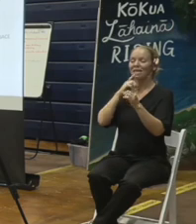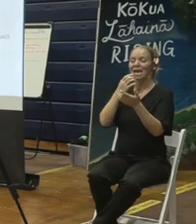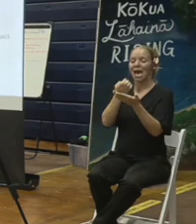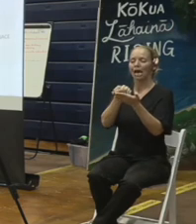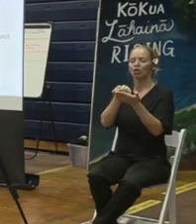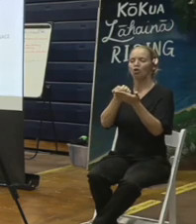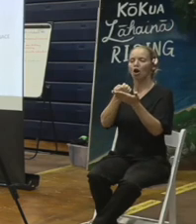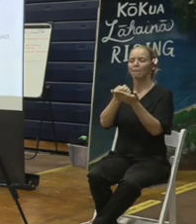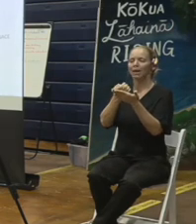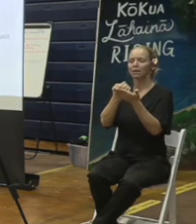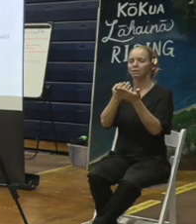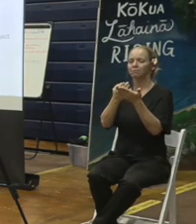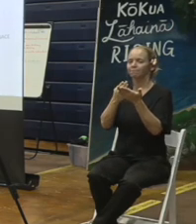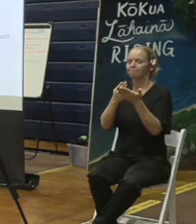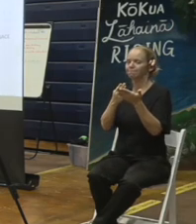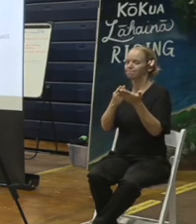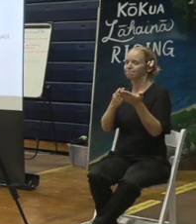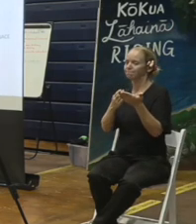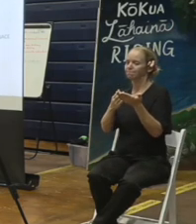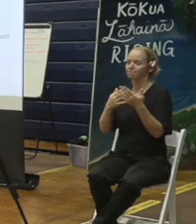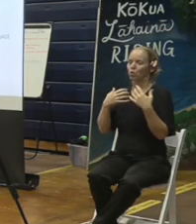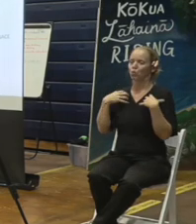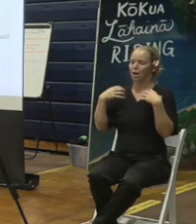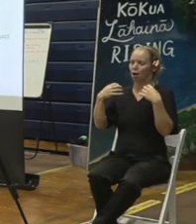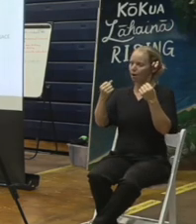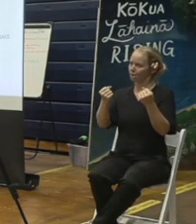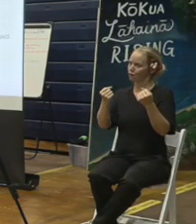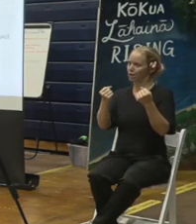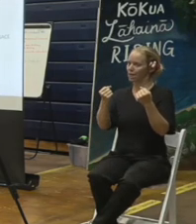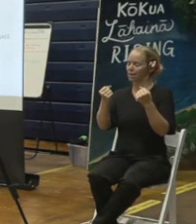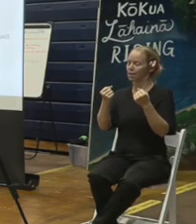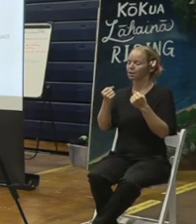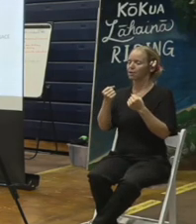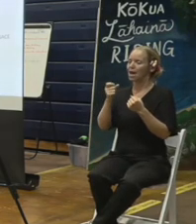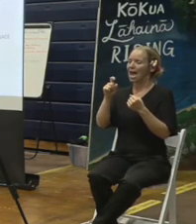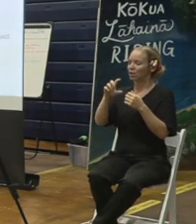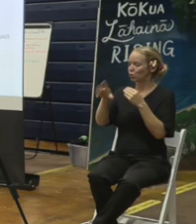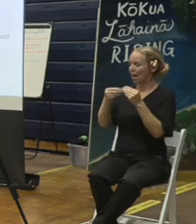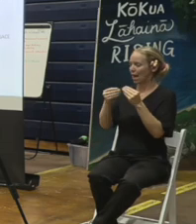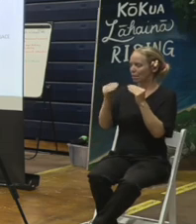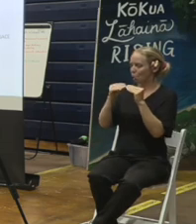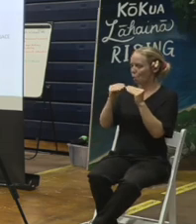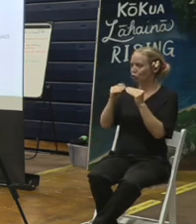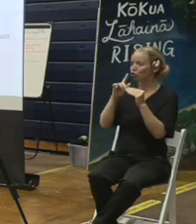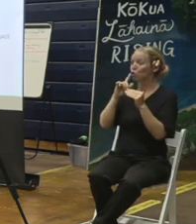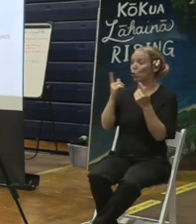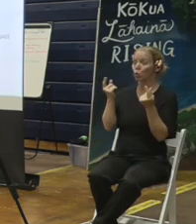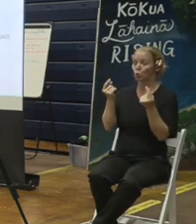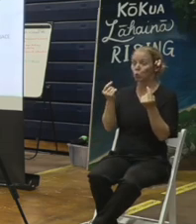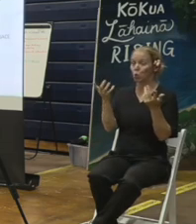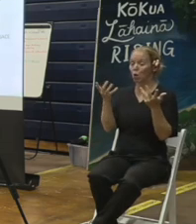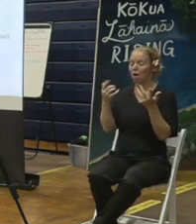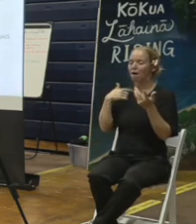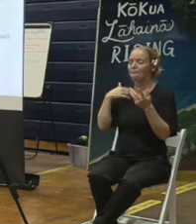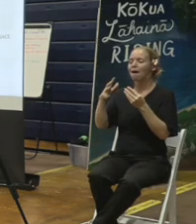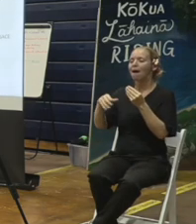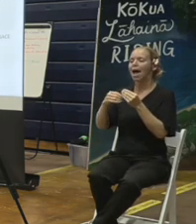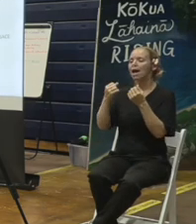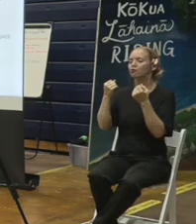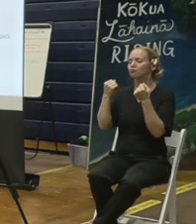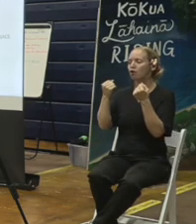So to that end, we added cars, vessels,